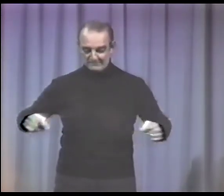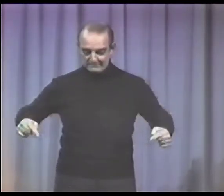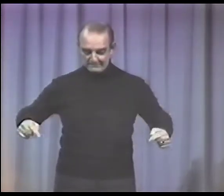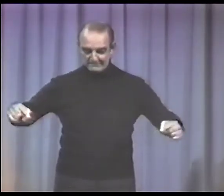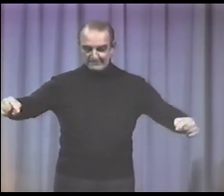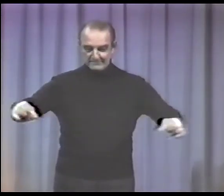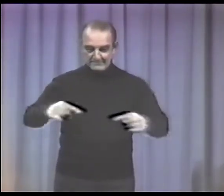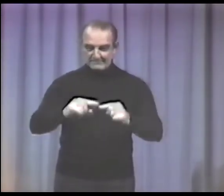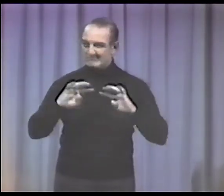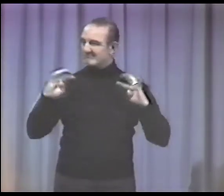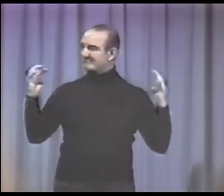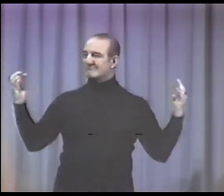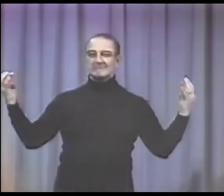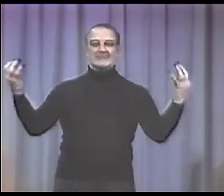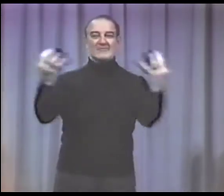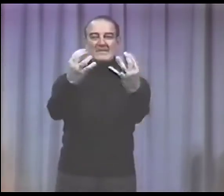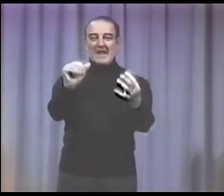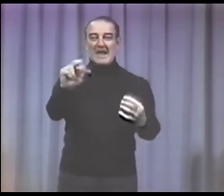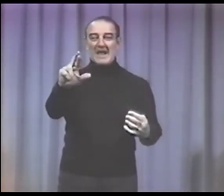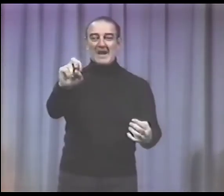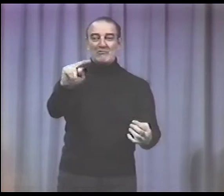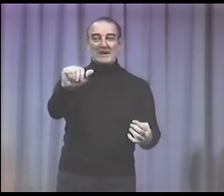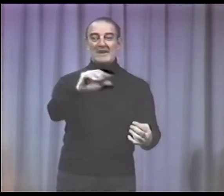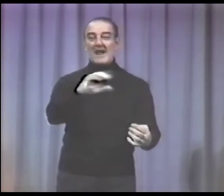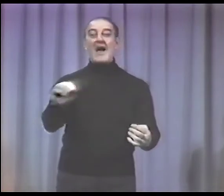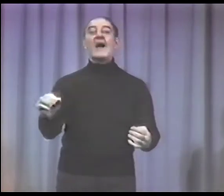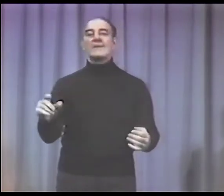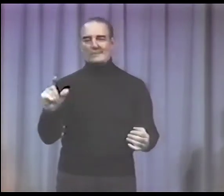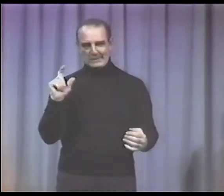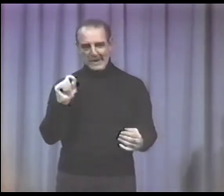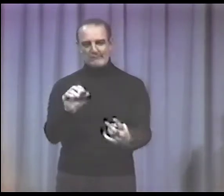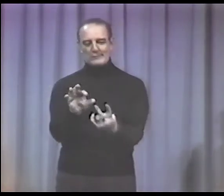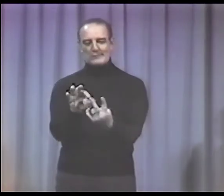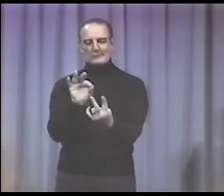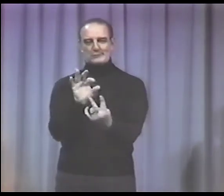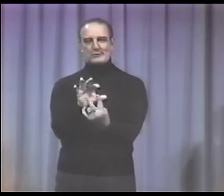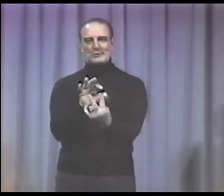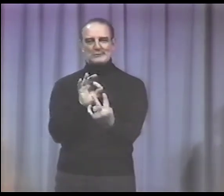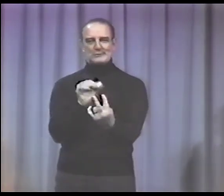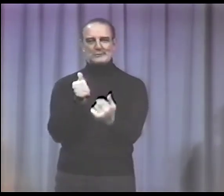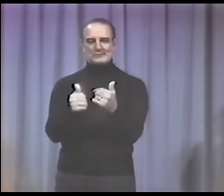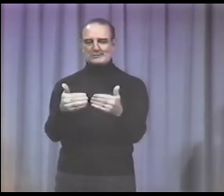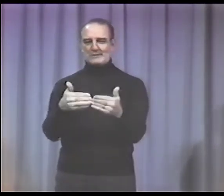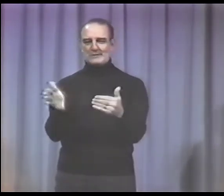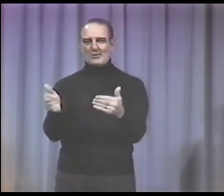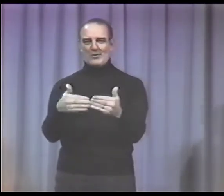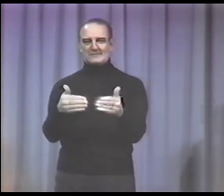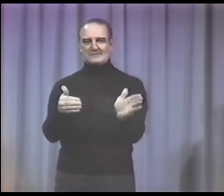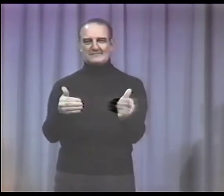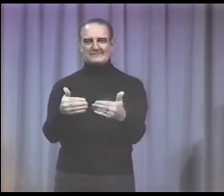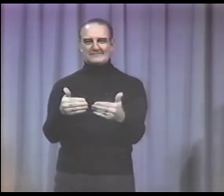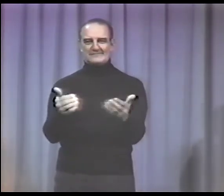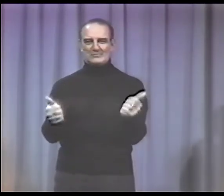to the arena and would have to choose a door.